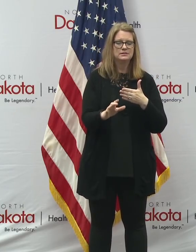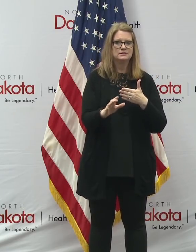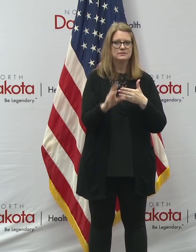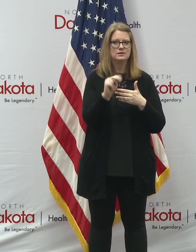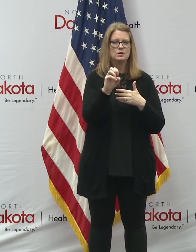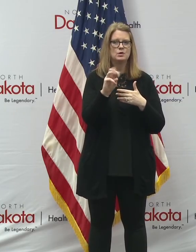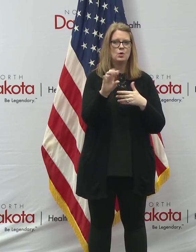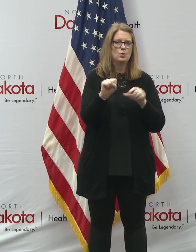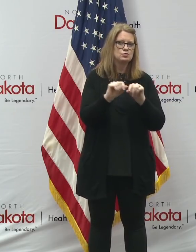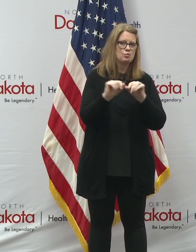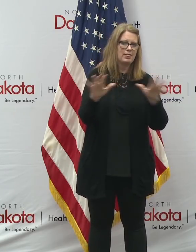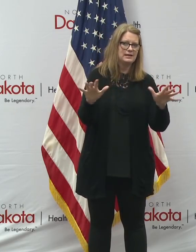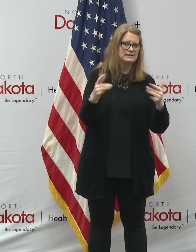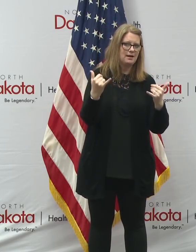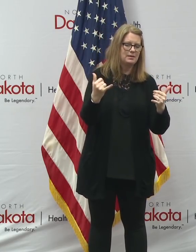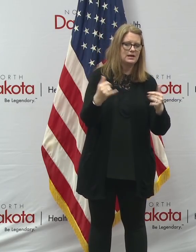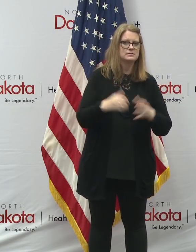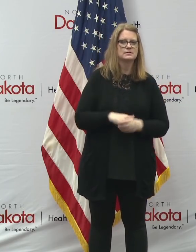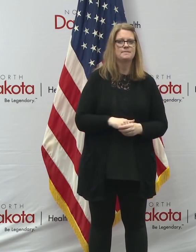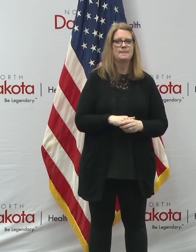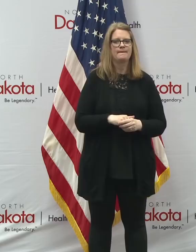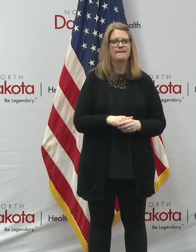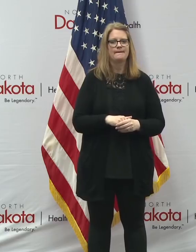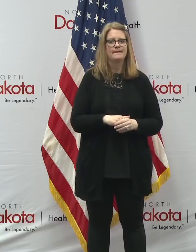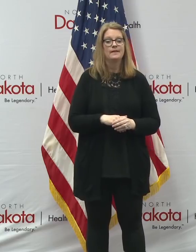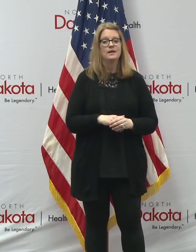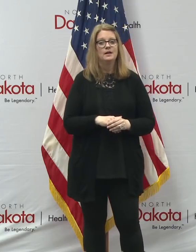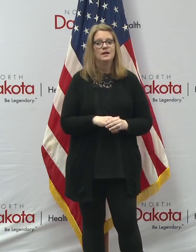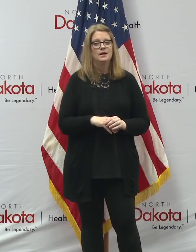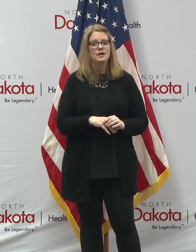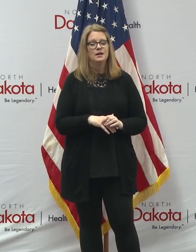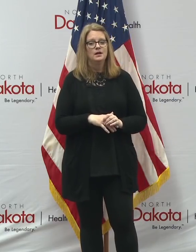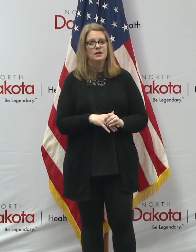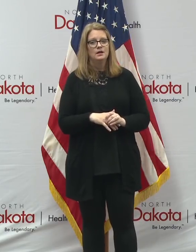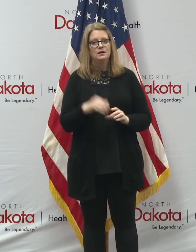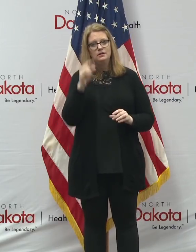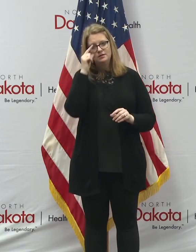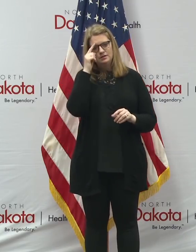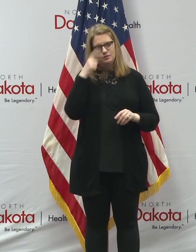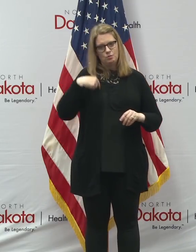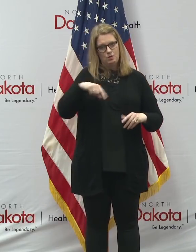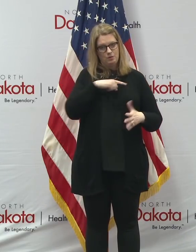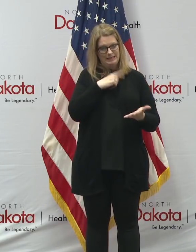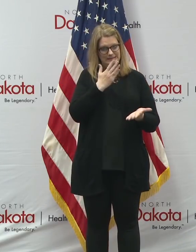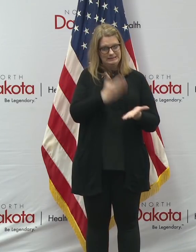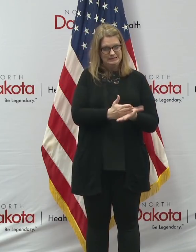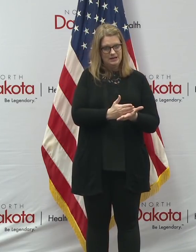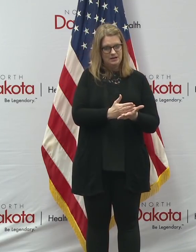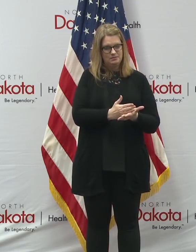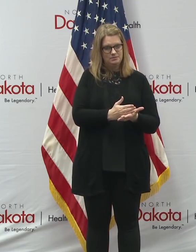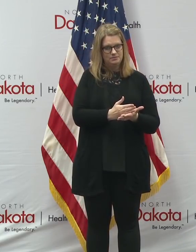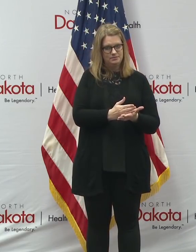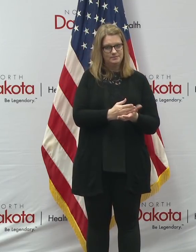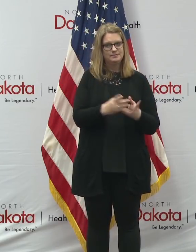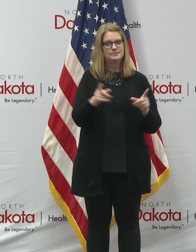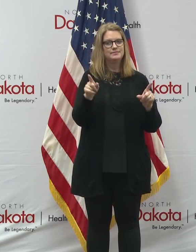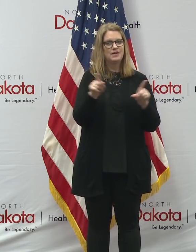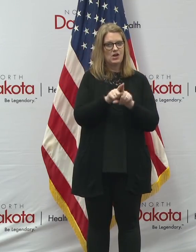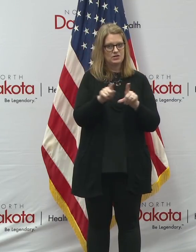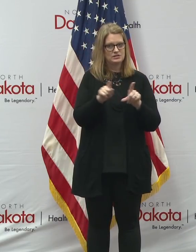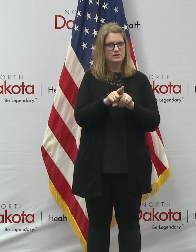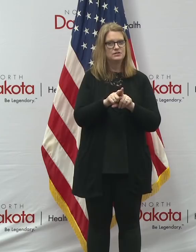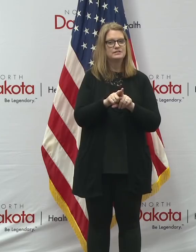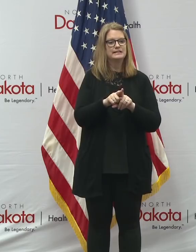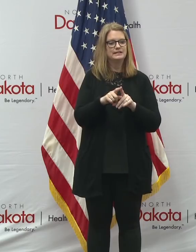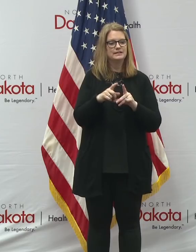release updates. And meanwhile, when we, when we create, when we stop doing these, we know that that creates a vacuum. Uh, and when we,